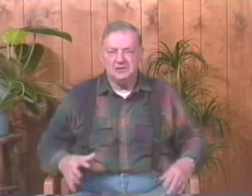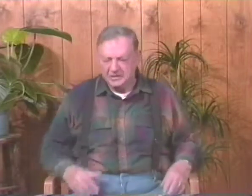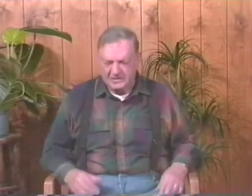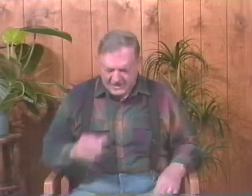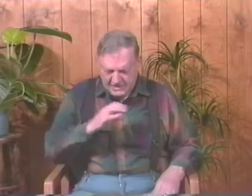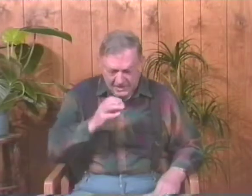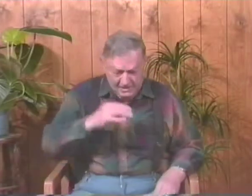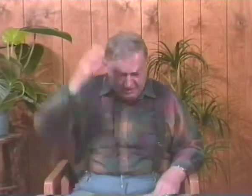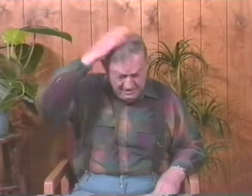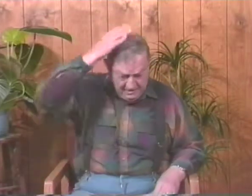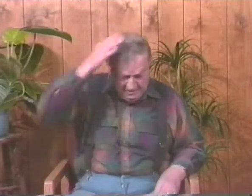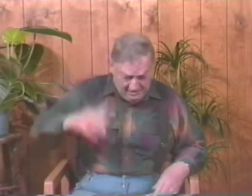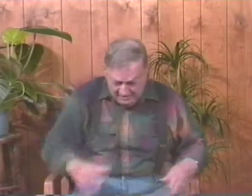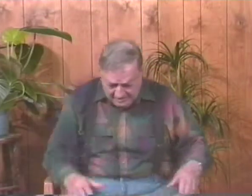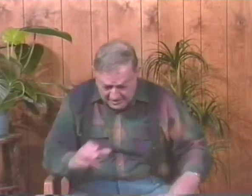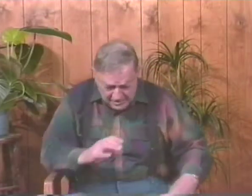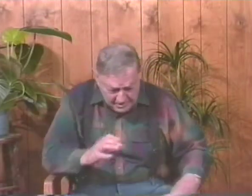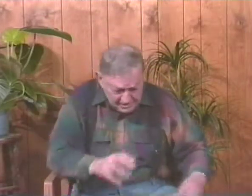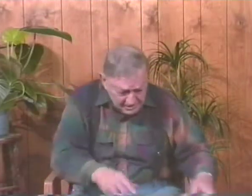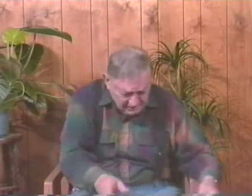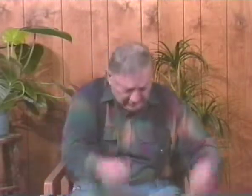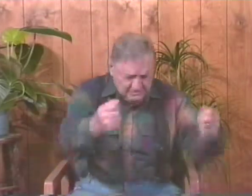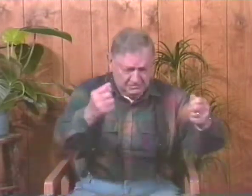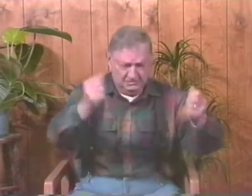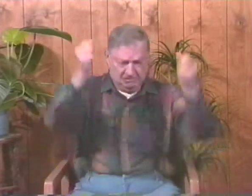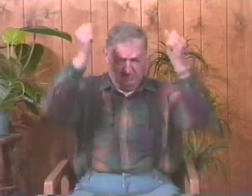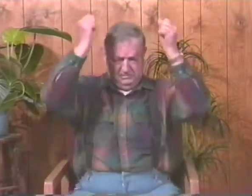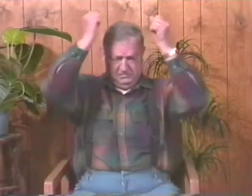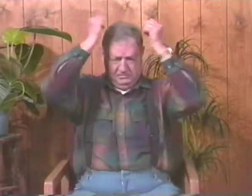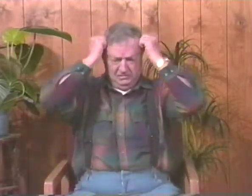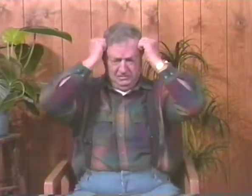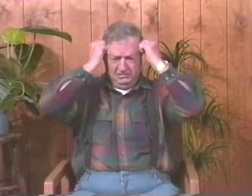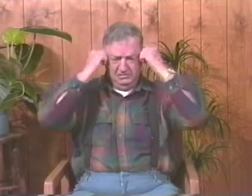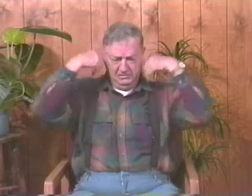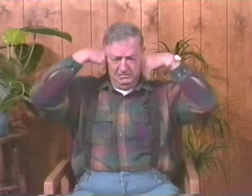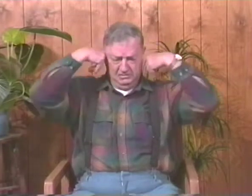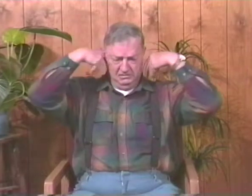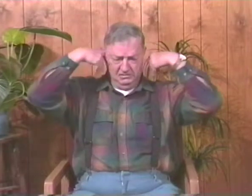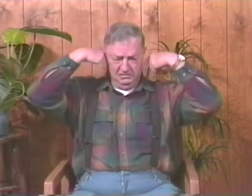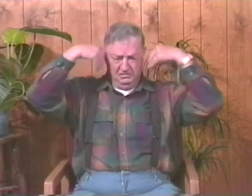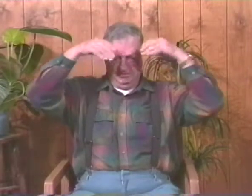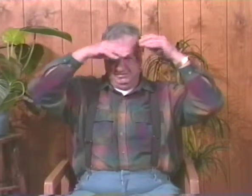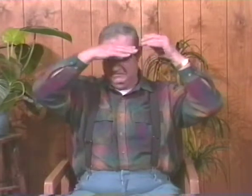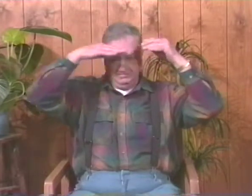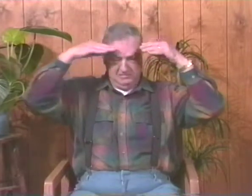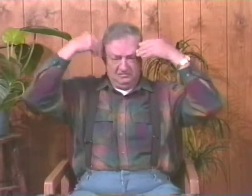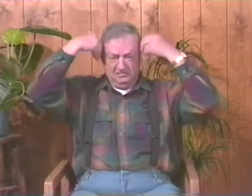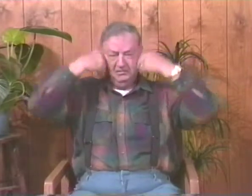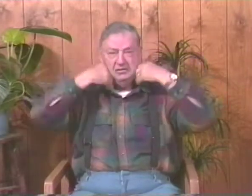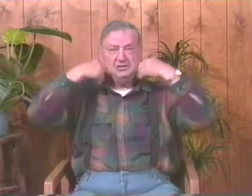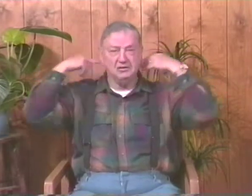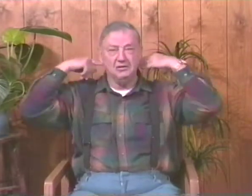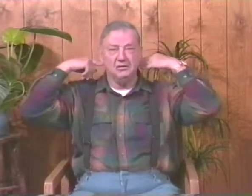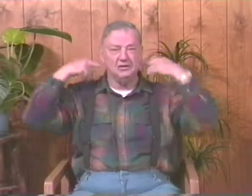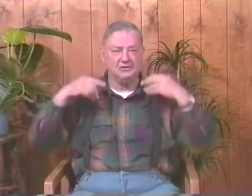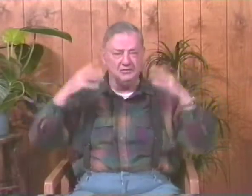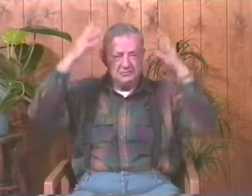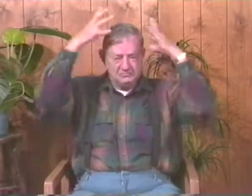in the elbows. And then I looked for some kind of a helmet to wear on my head. And I found one that had the ear flaps on it. You know what I'm